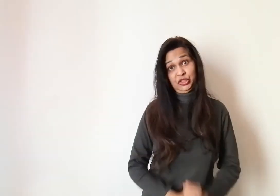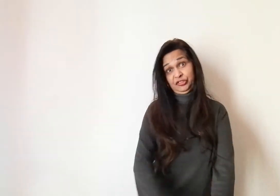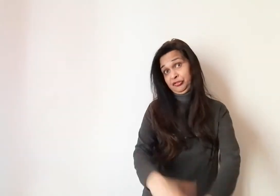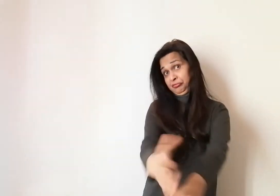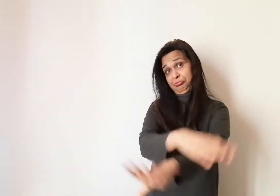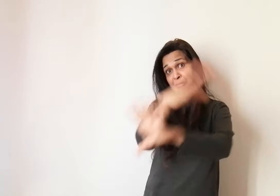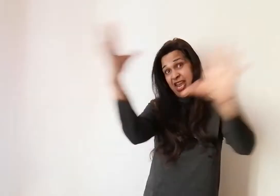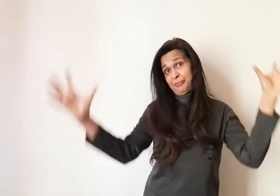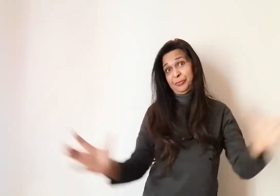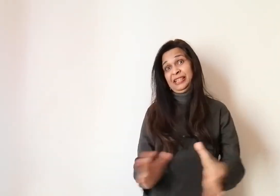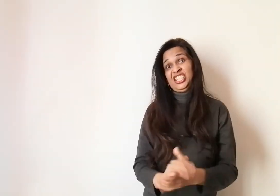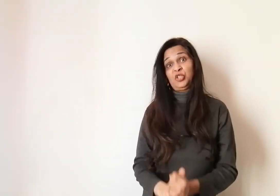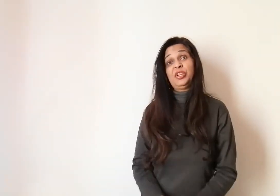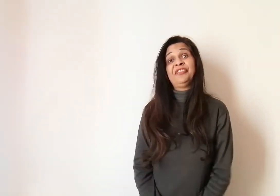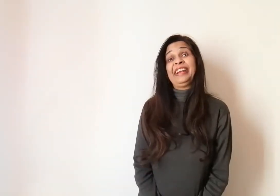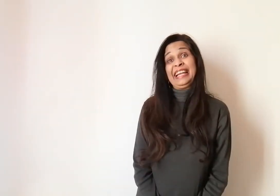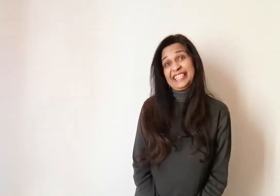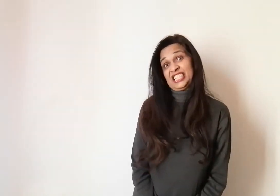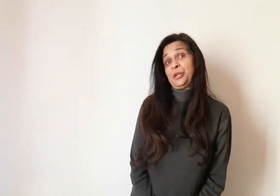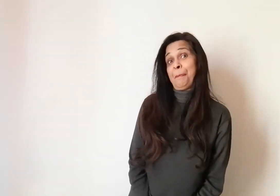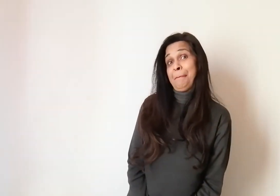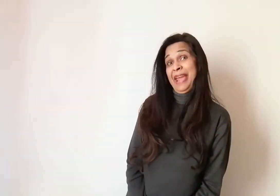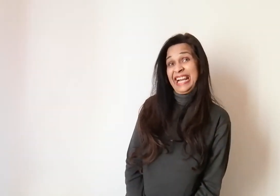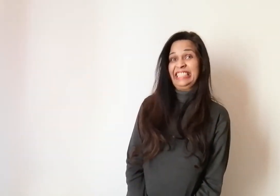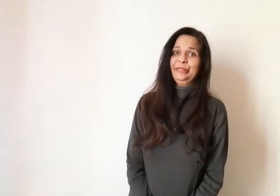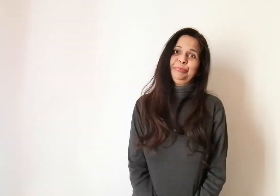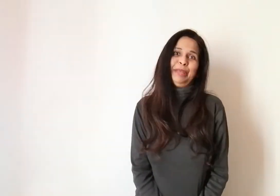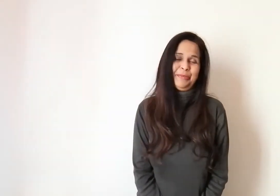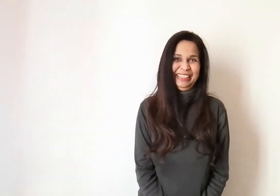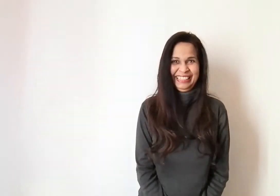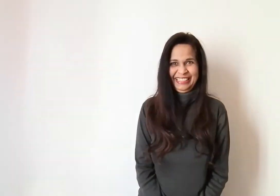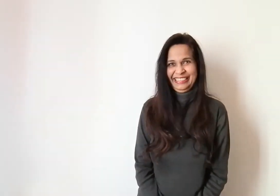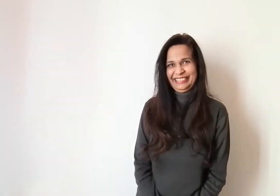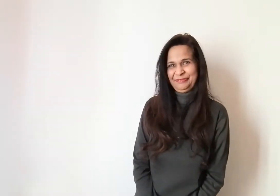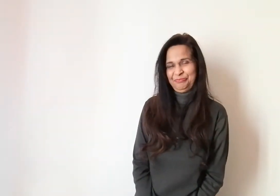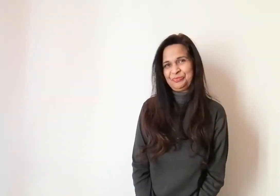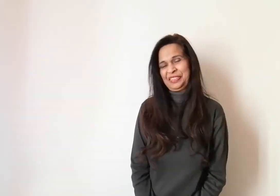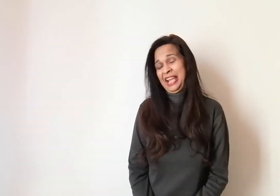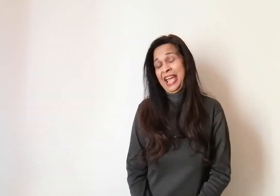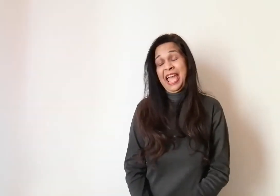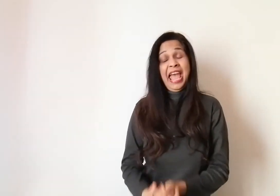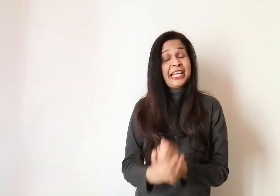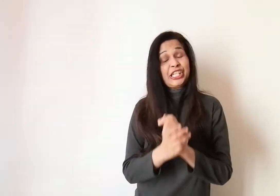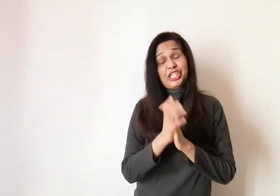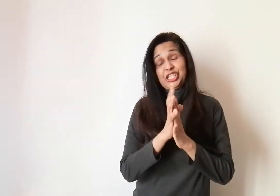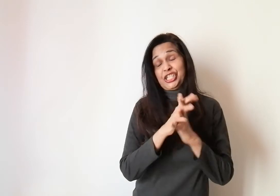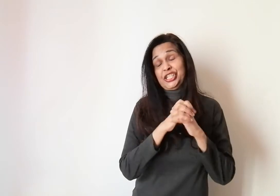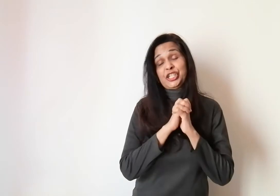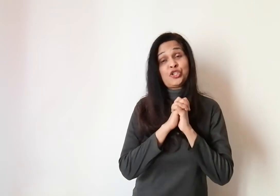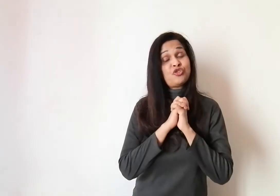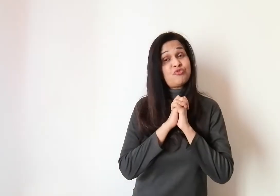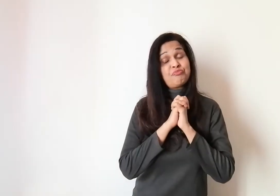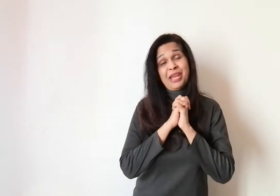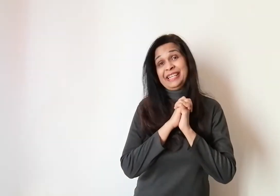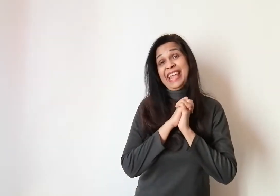don't have big population. have less than a million people in Guyana. Too many